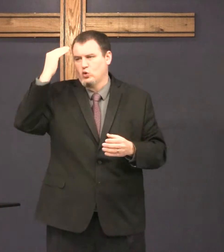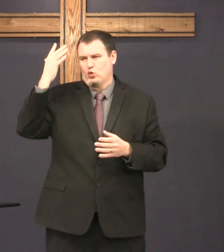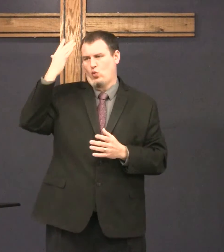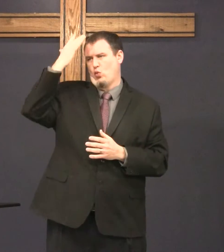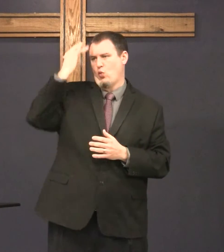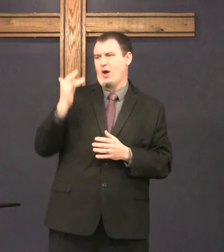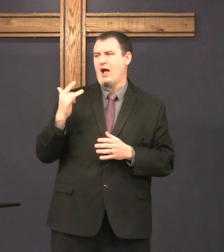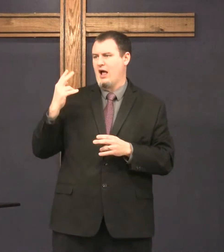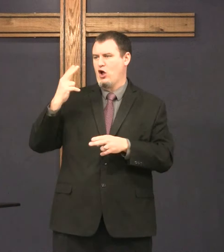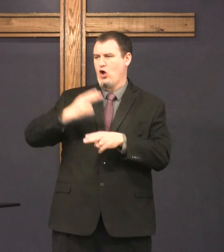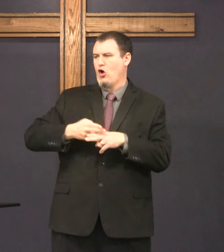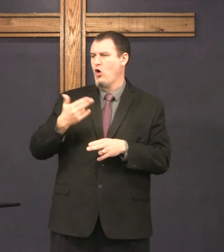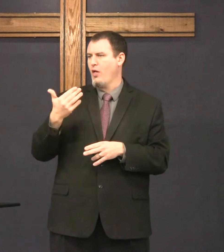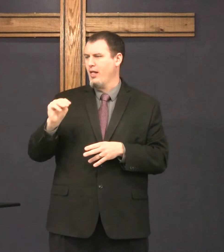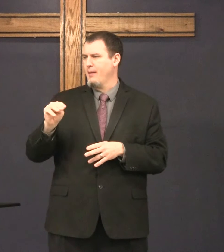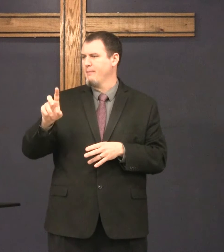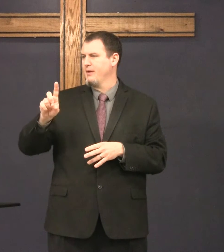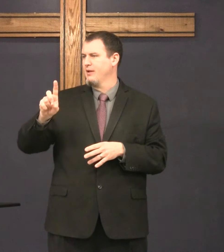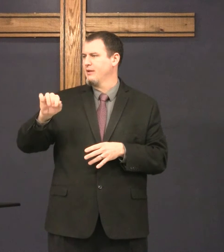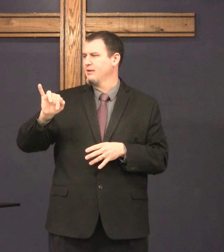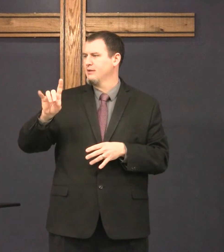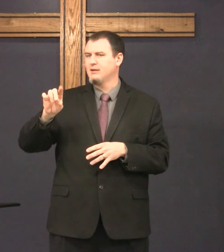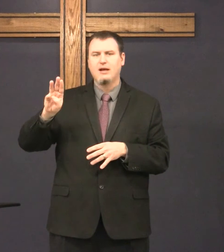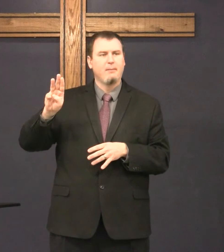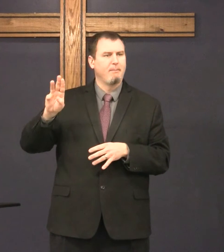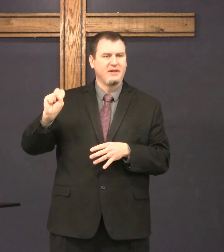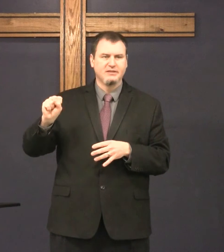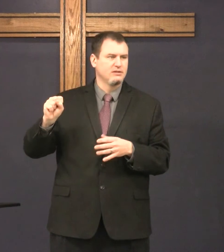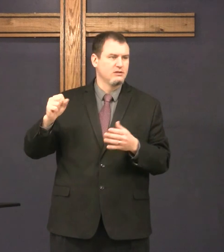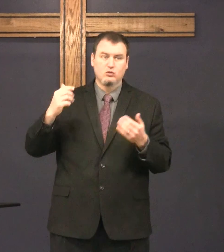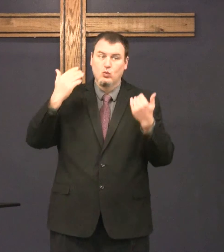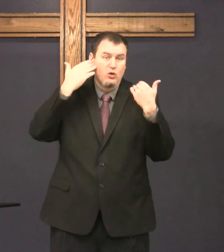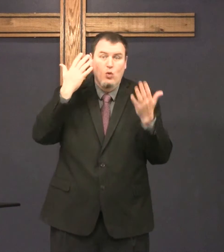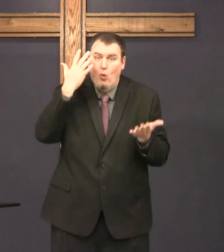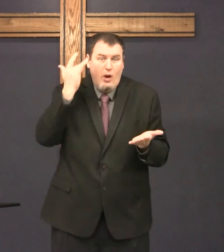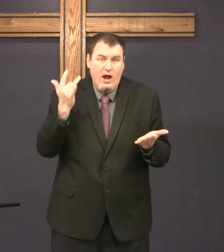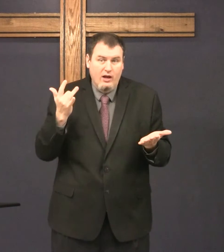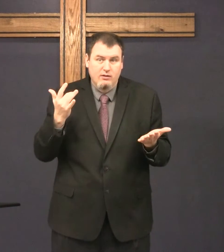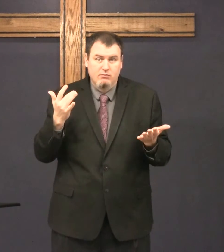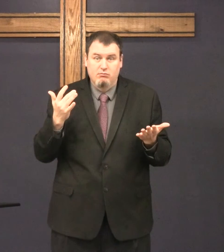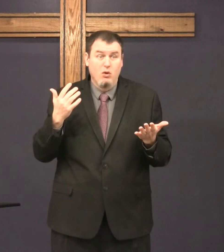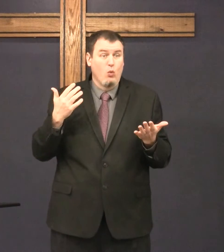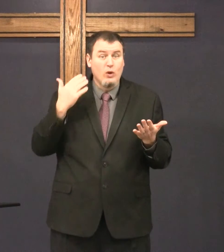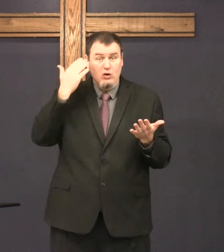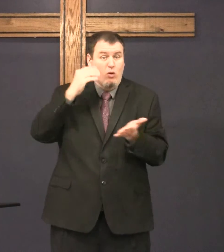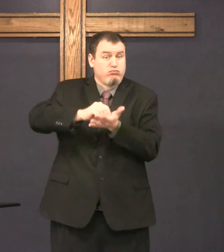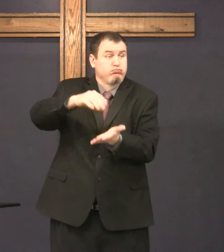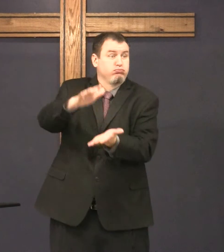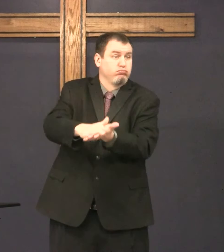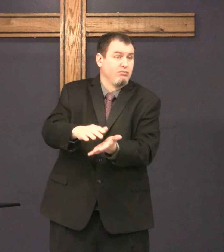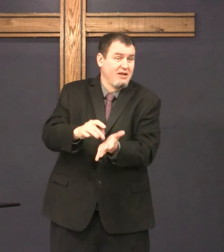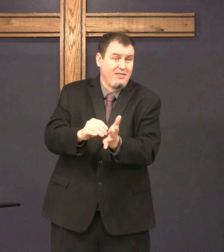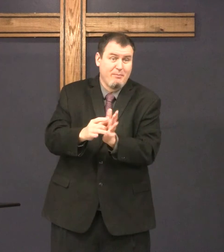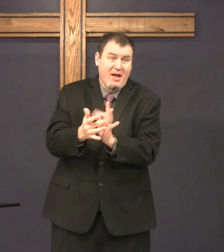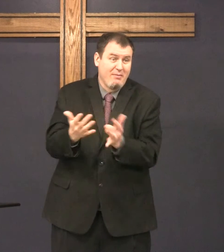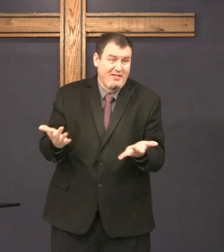Nobody really knows why. they called them hymns. I don't know why. But it's recorded